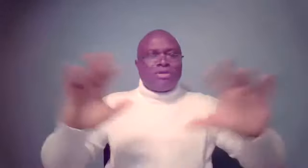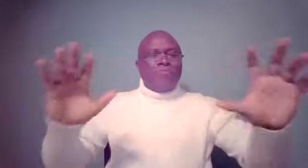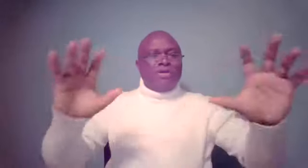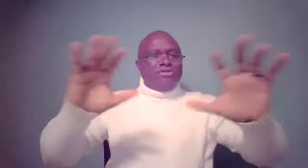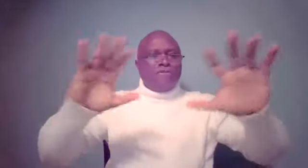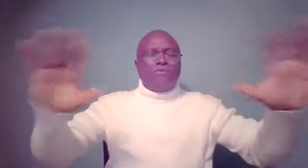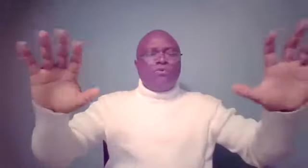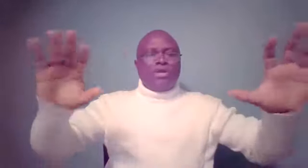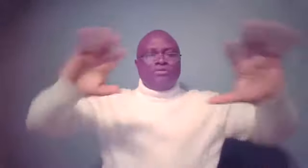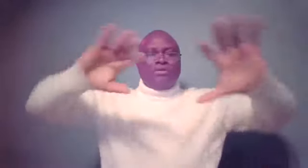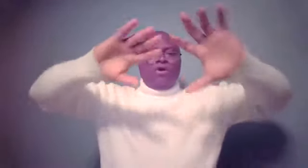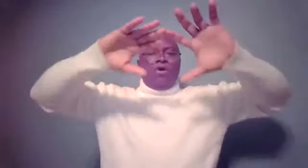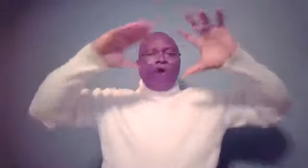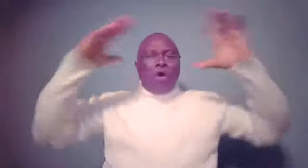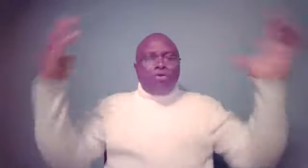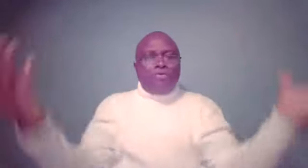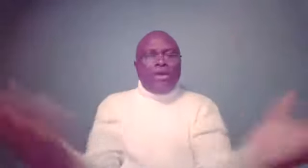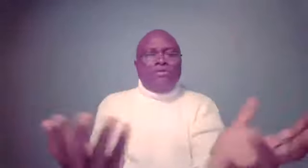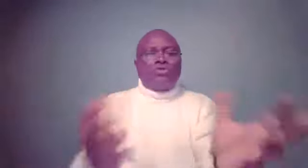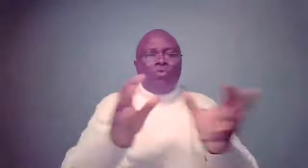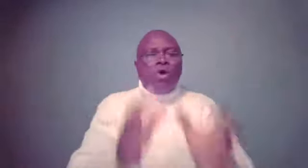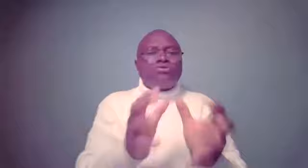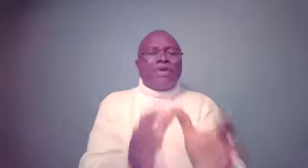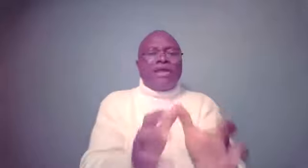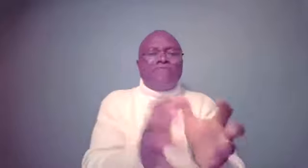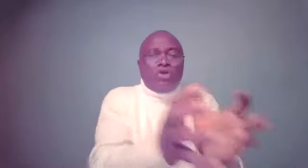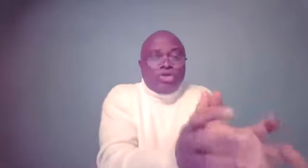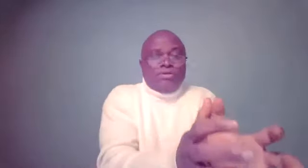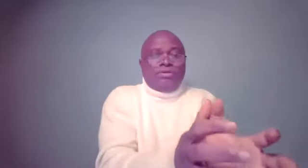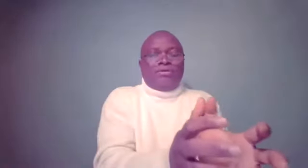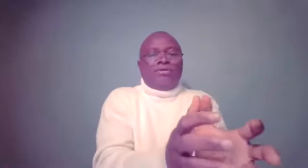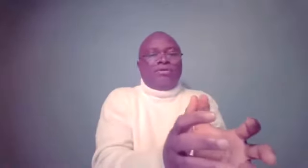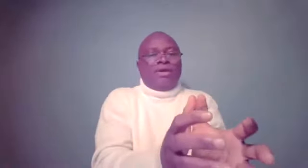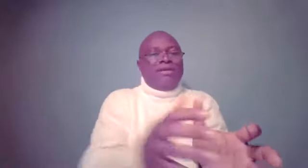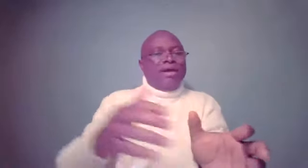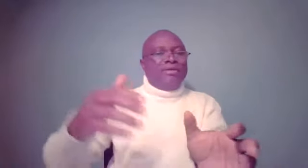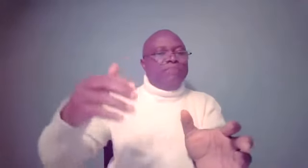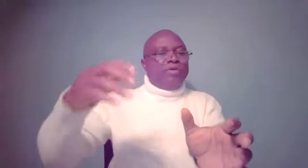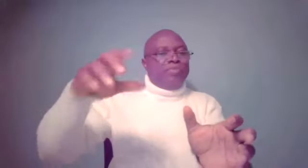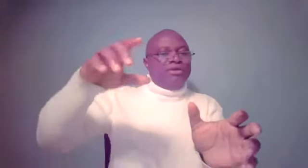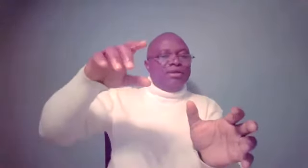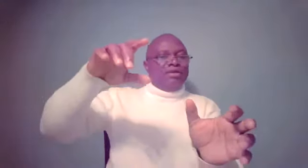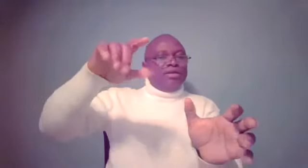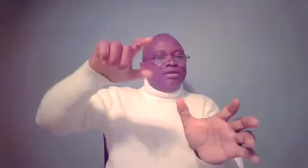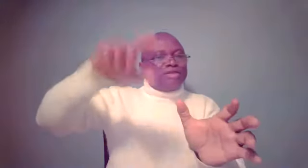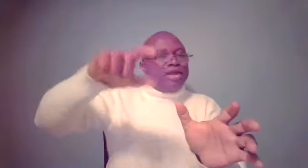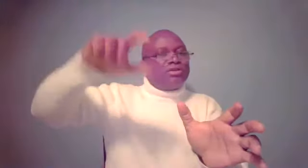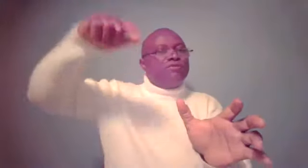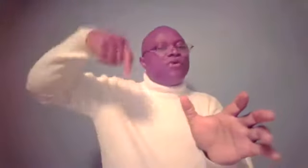some things, not few things, all things work together for good. And, but, it says for